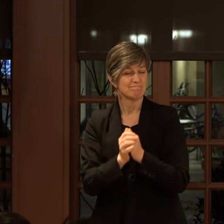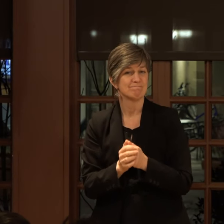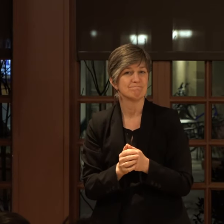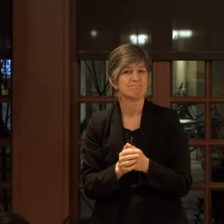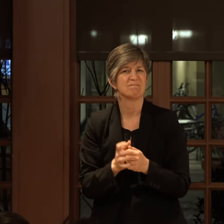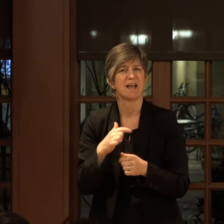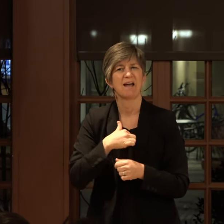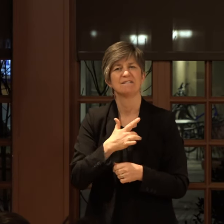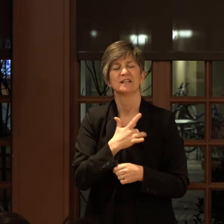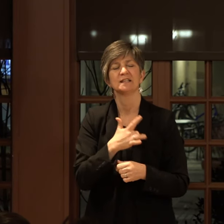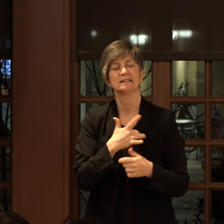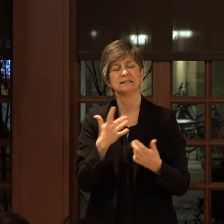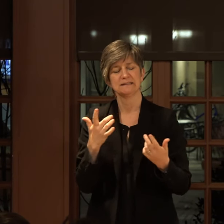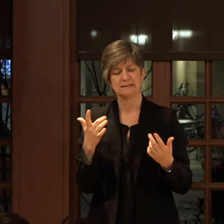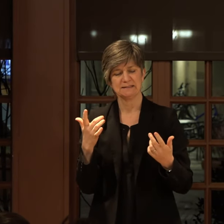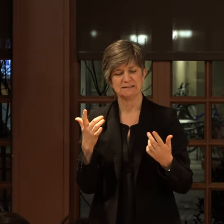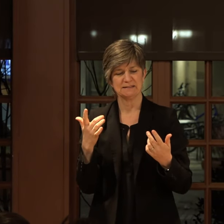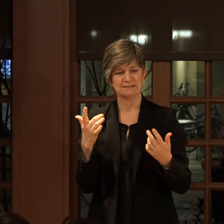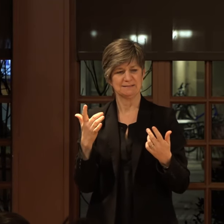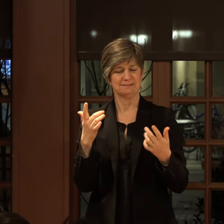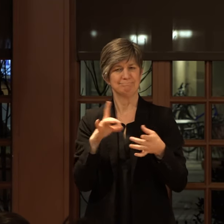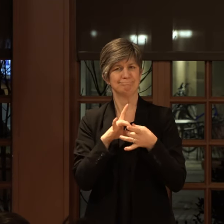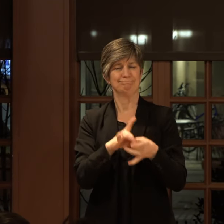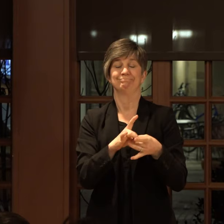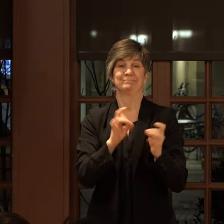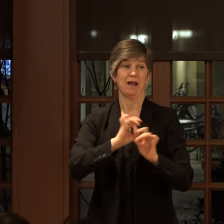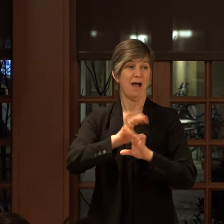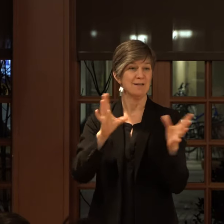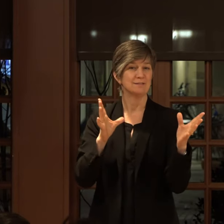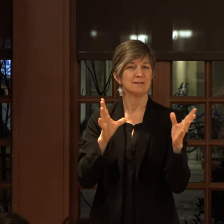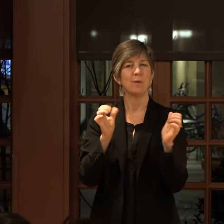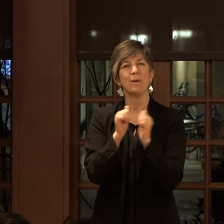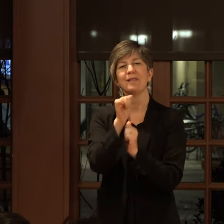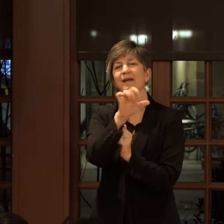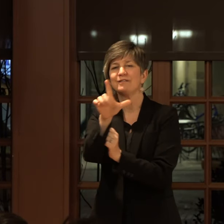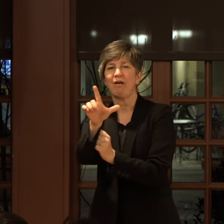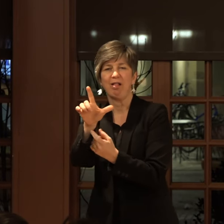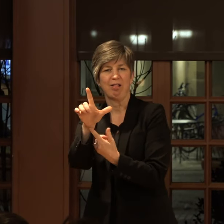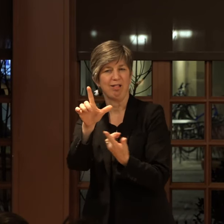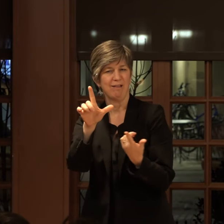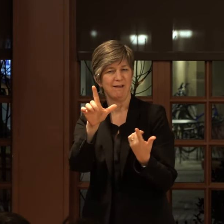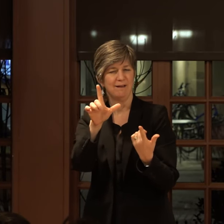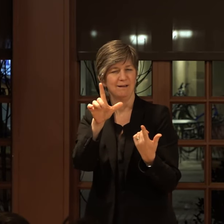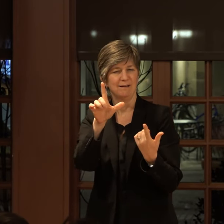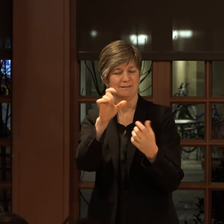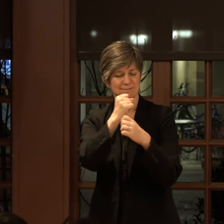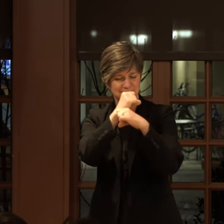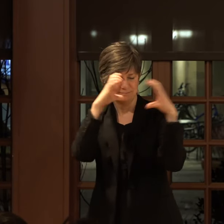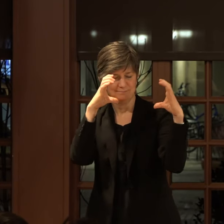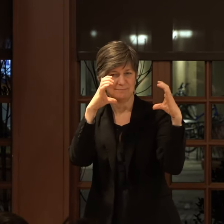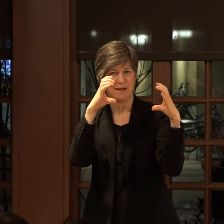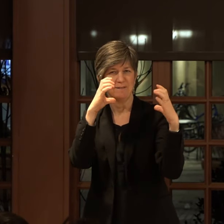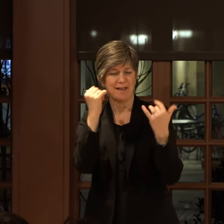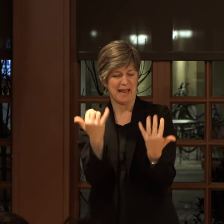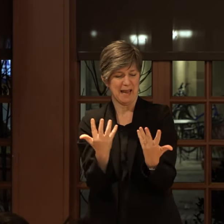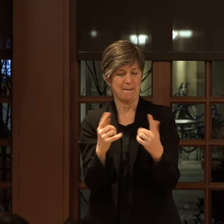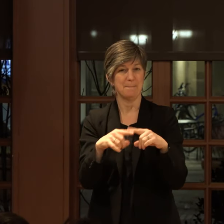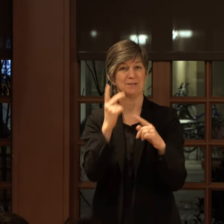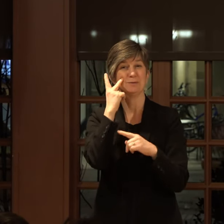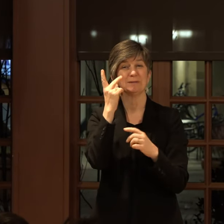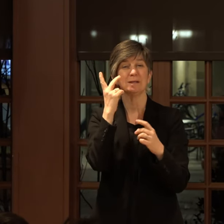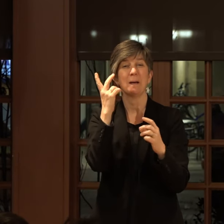And I feel quite an attachment, obviously, through ASL to the idea of hands. But then to see so many